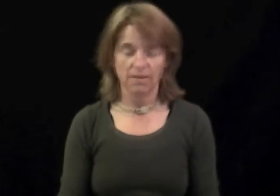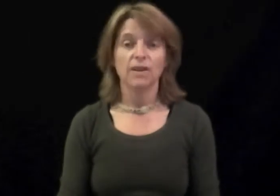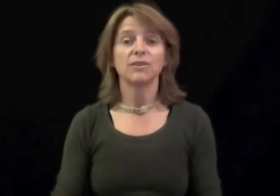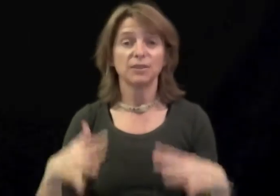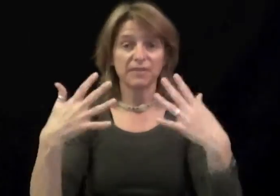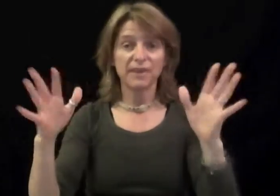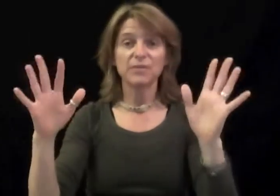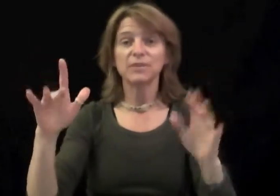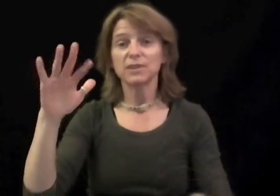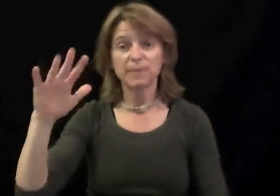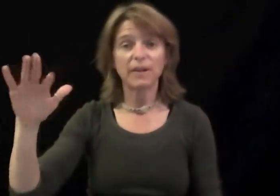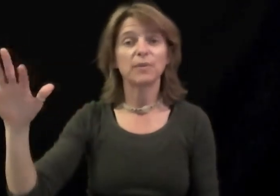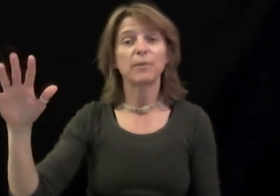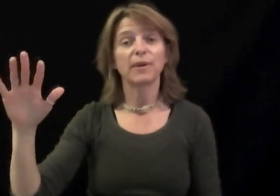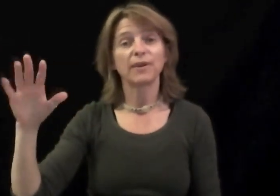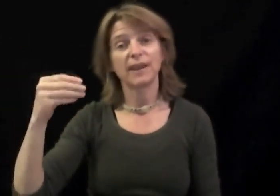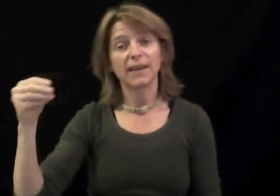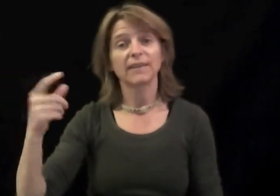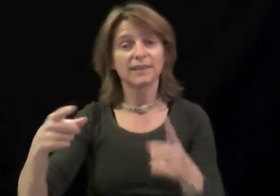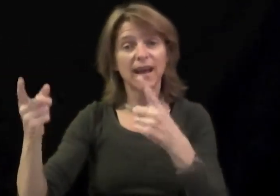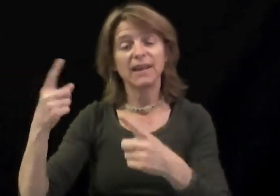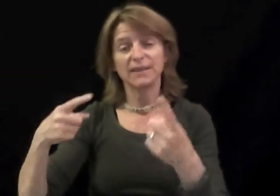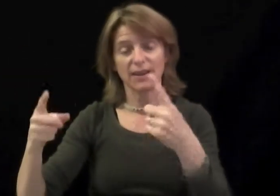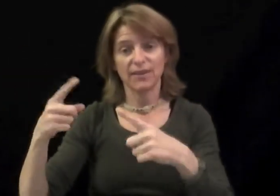So, I've finished with the spelling word and the signs here.